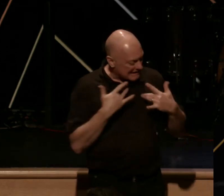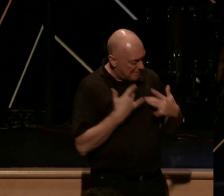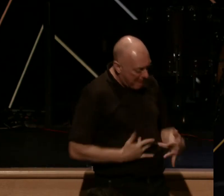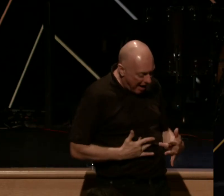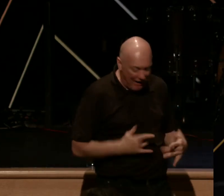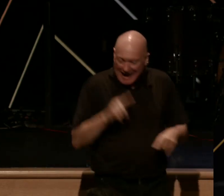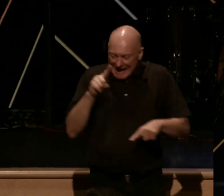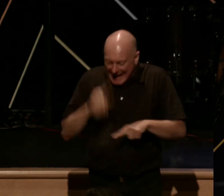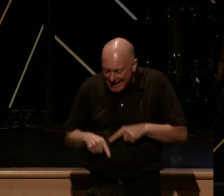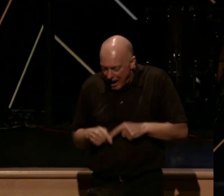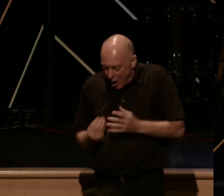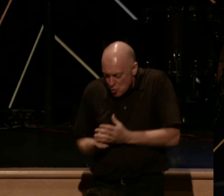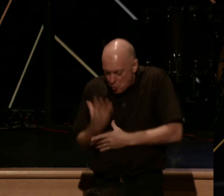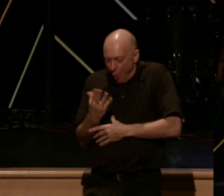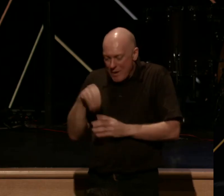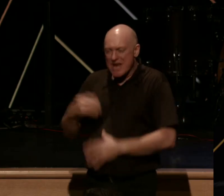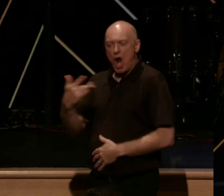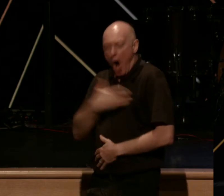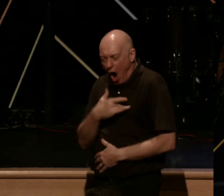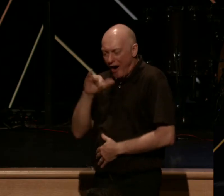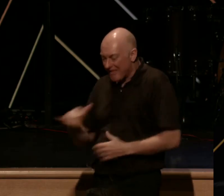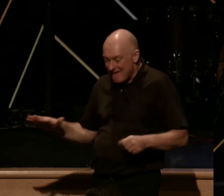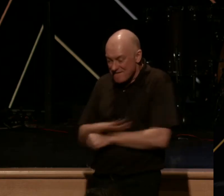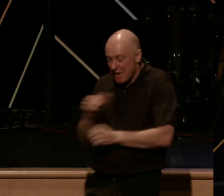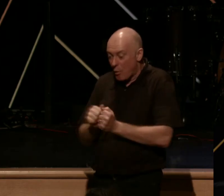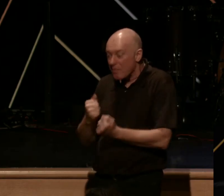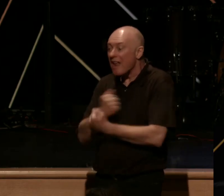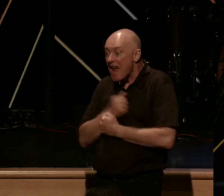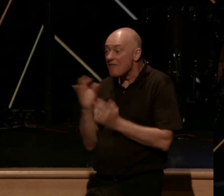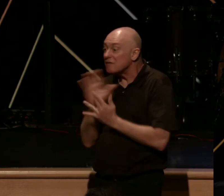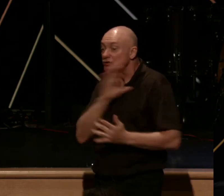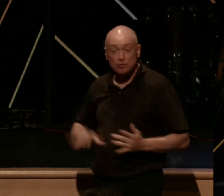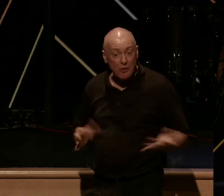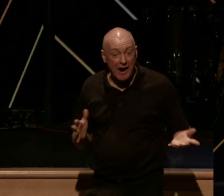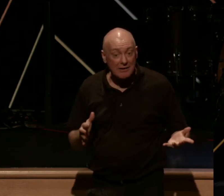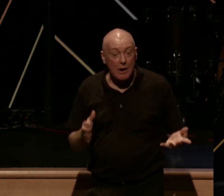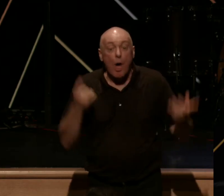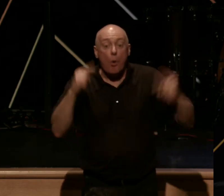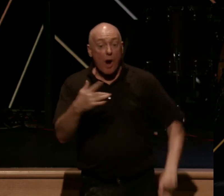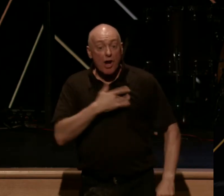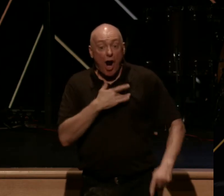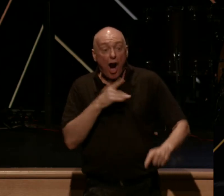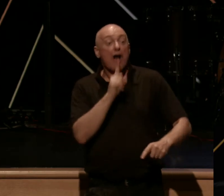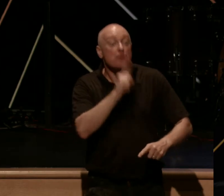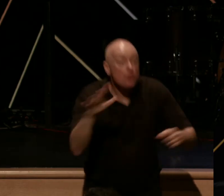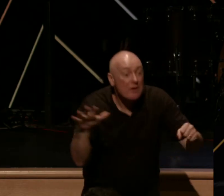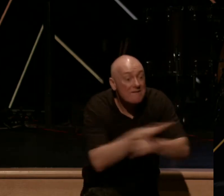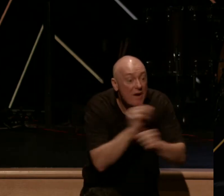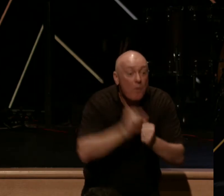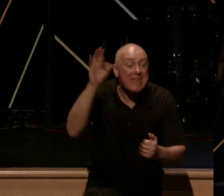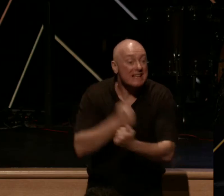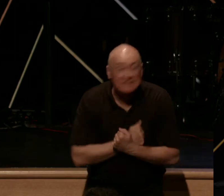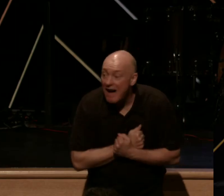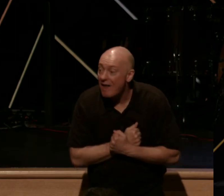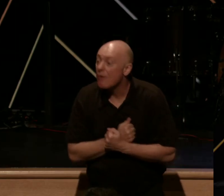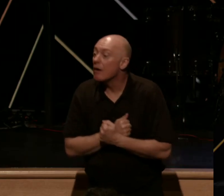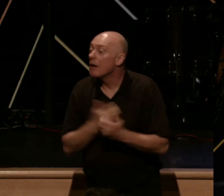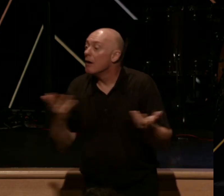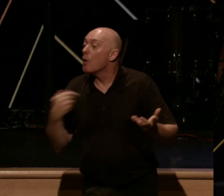flourish in a heart that is filled with the love of Jesus Christ because when our hearts are truly filled with his love, here's what we're filled with,